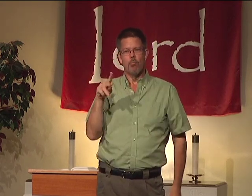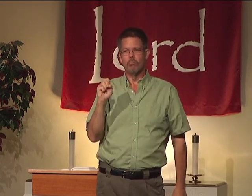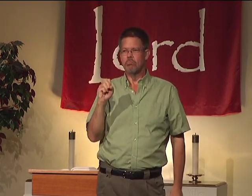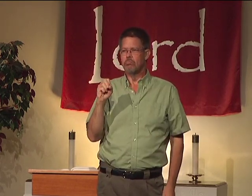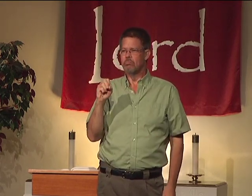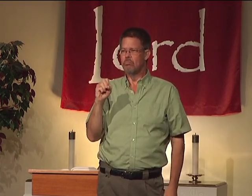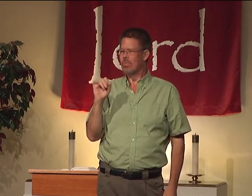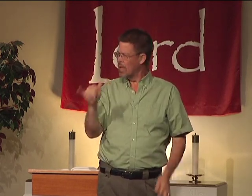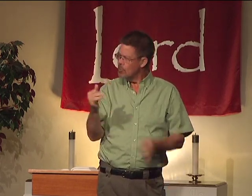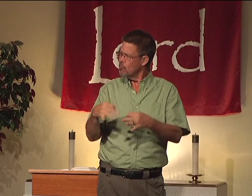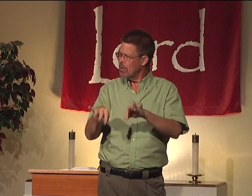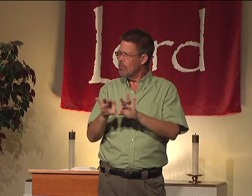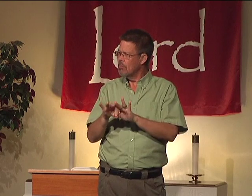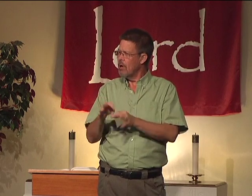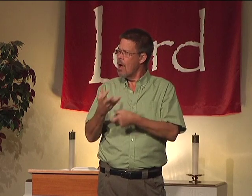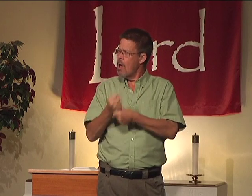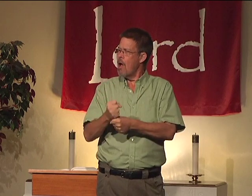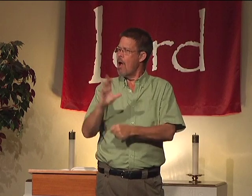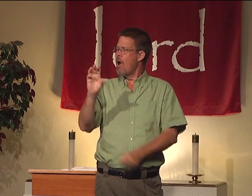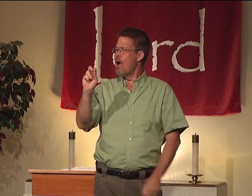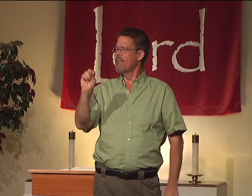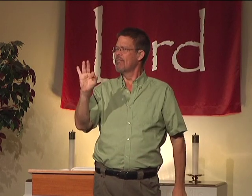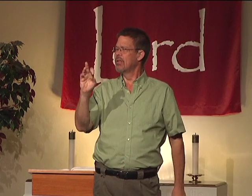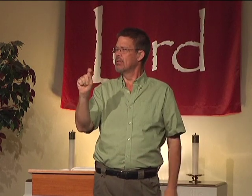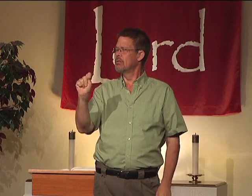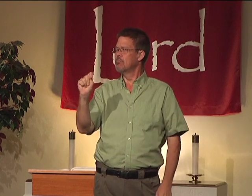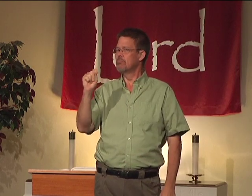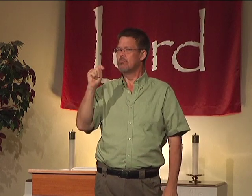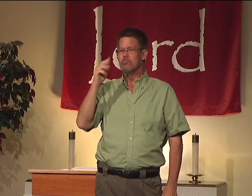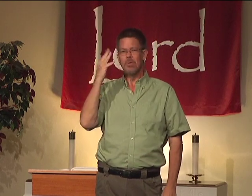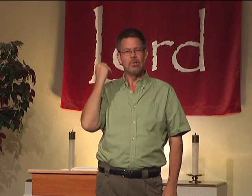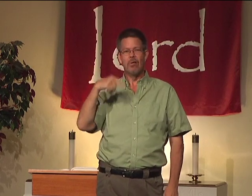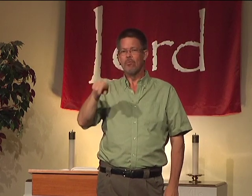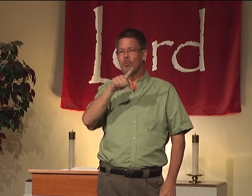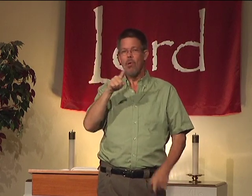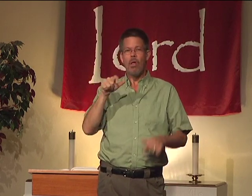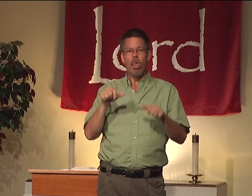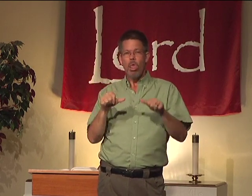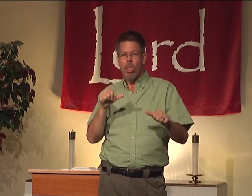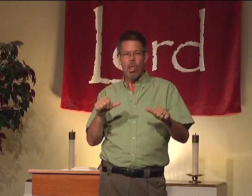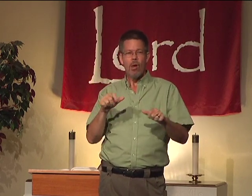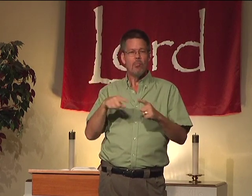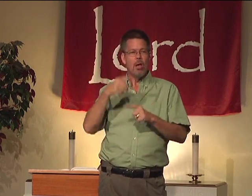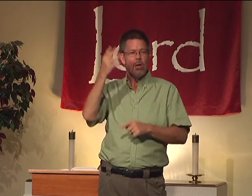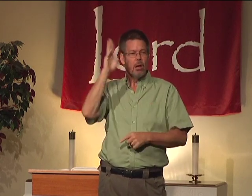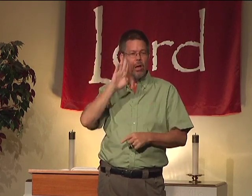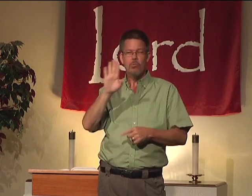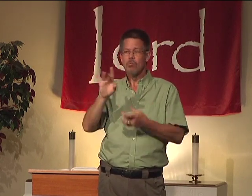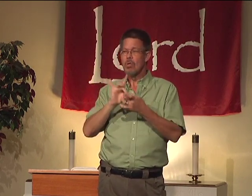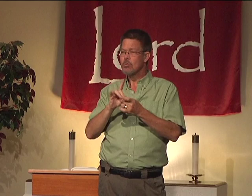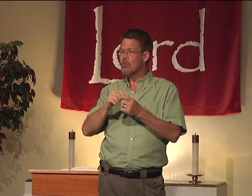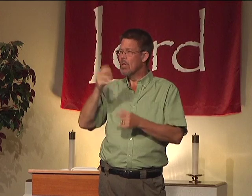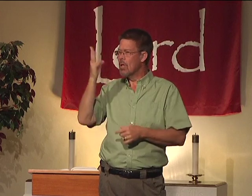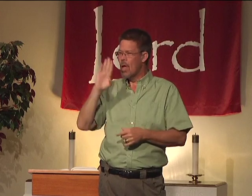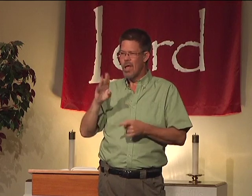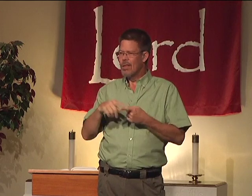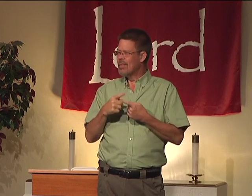have confident hope. And that's critical. That confident hope. Because if you waver, if you doubt, then your